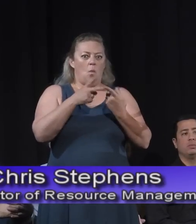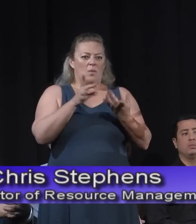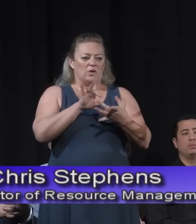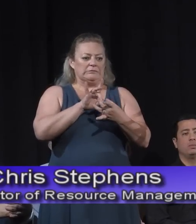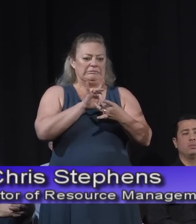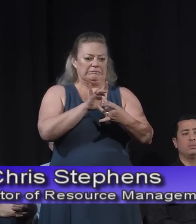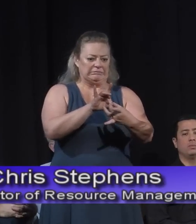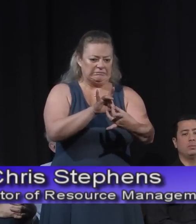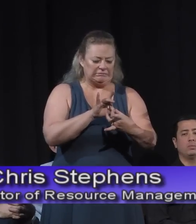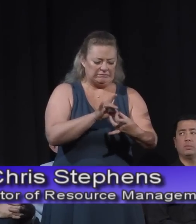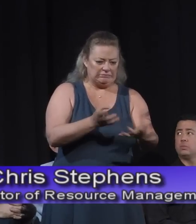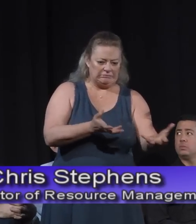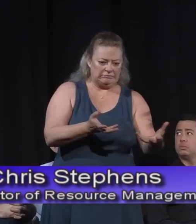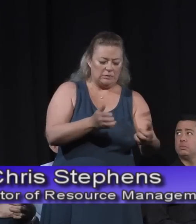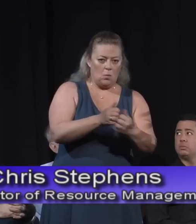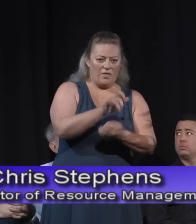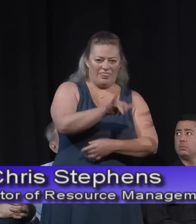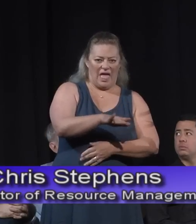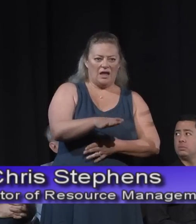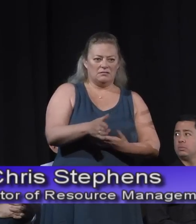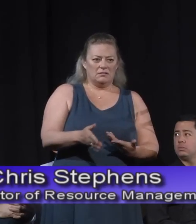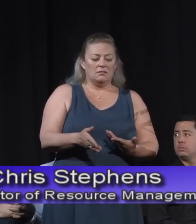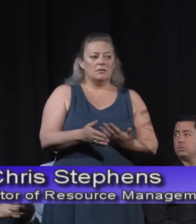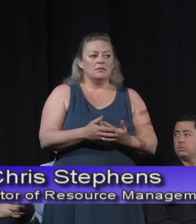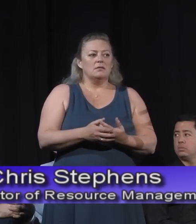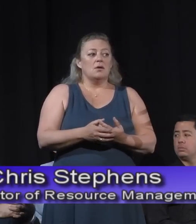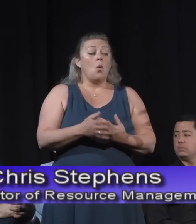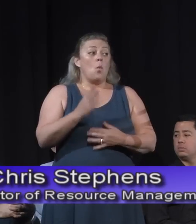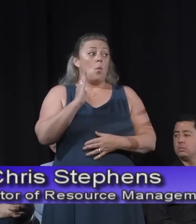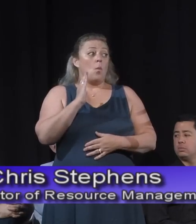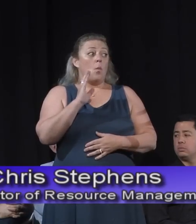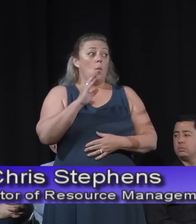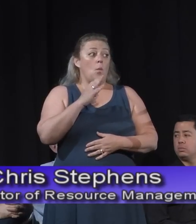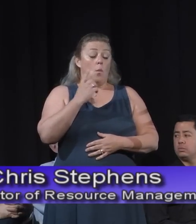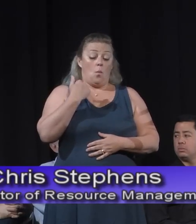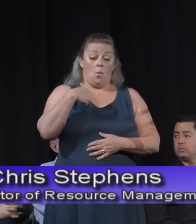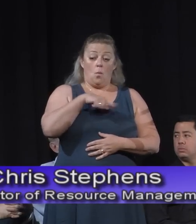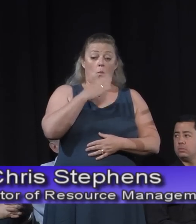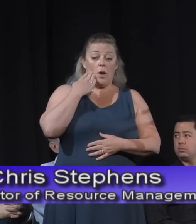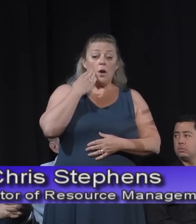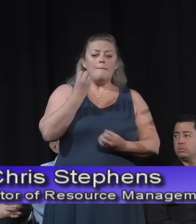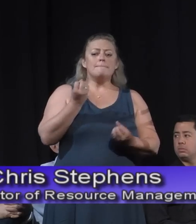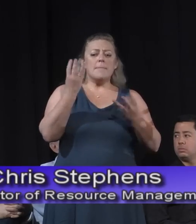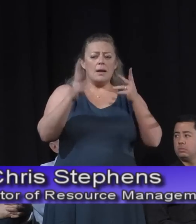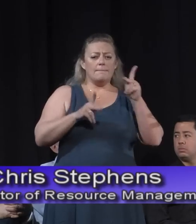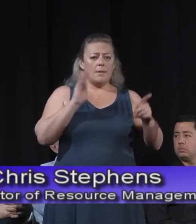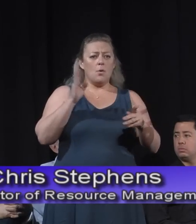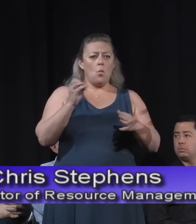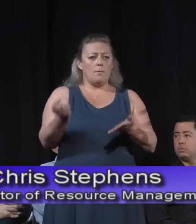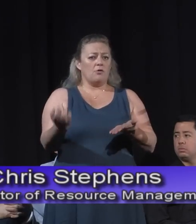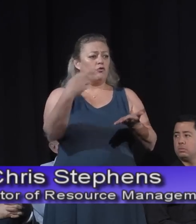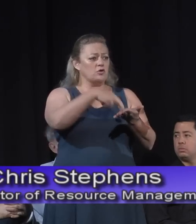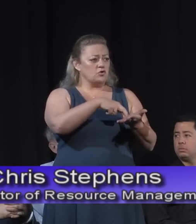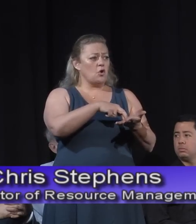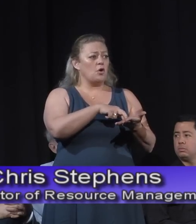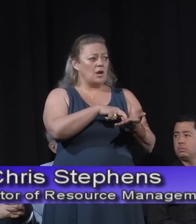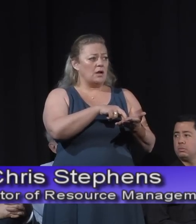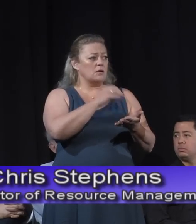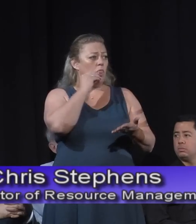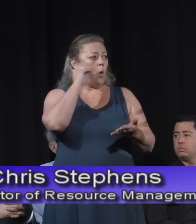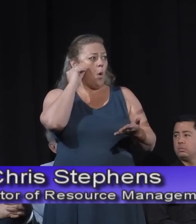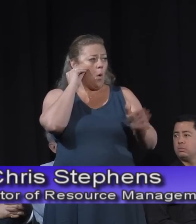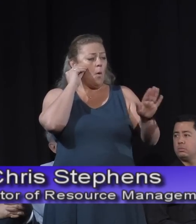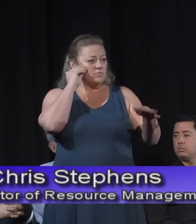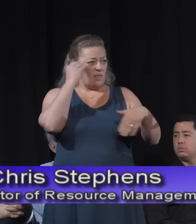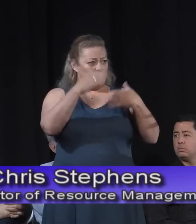we wanted to make sure that we know a lot of folks are going to be returning to their properties here over the coming days. And we urge